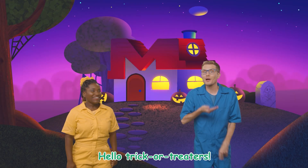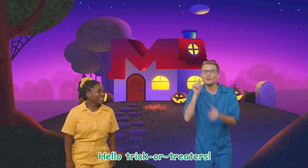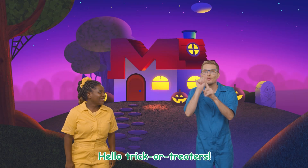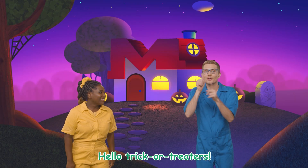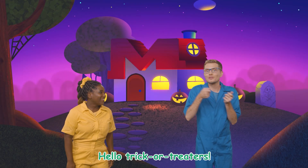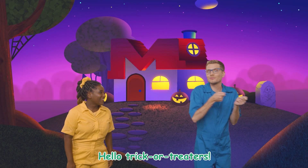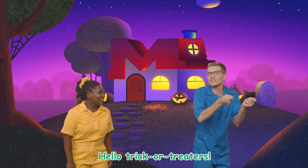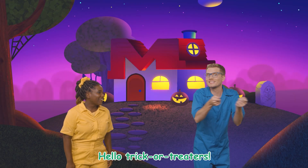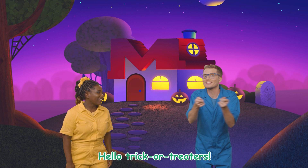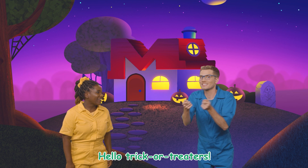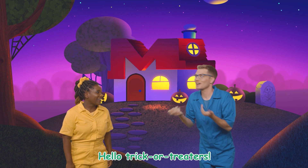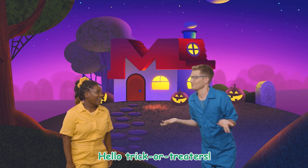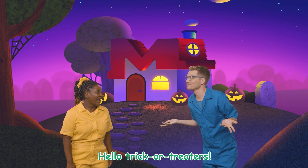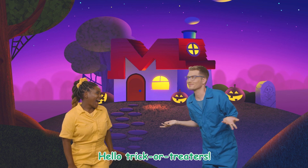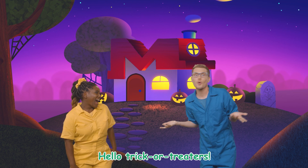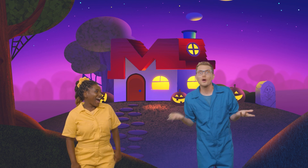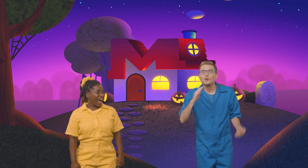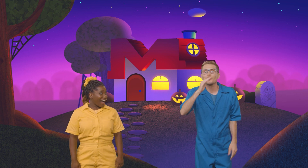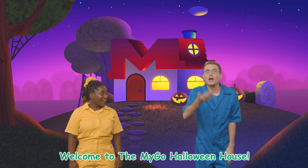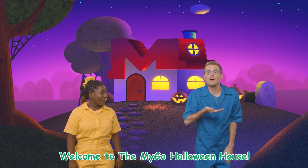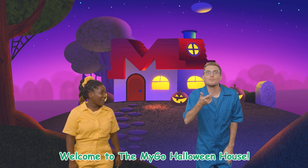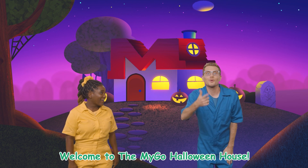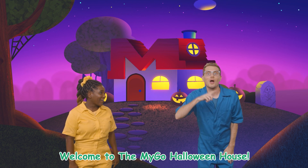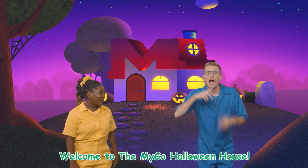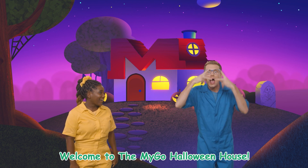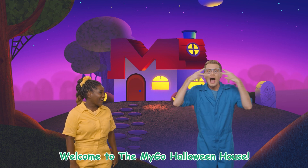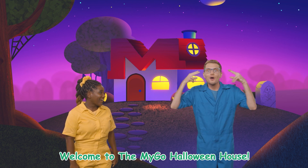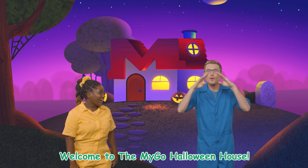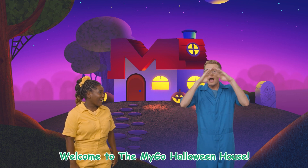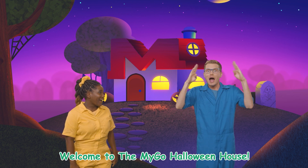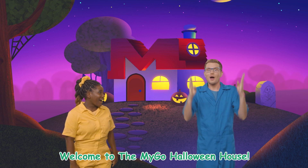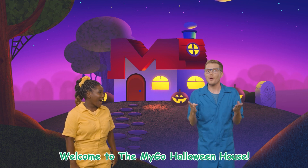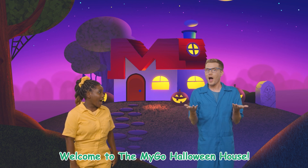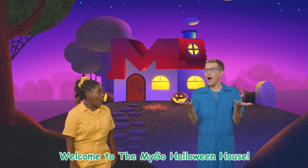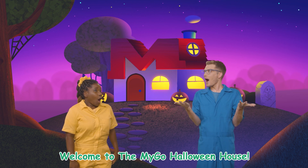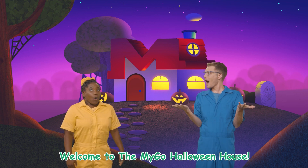Hello, trick-or-treaters! Welcome to the MyGo Halloween house!